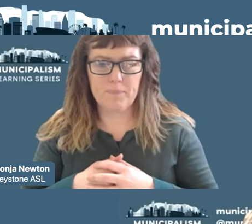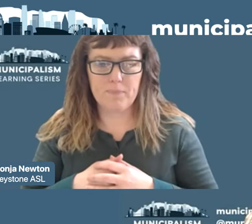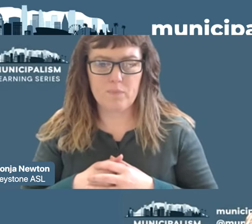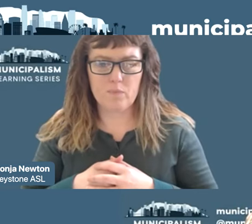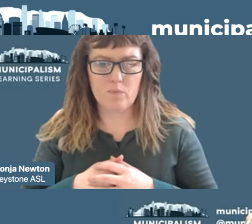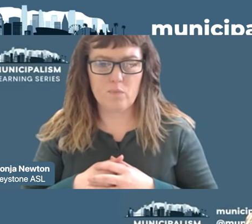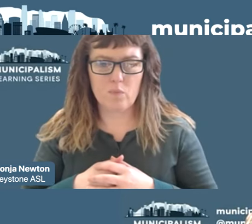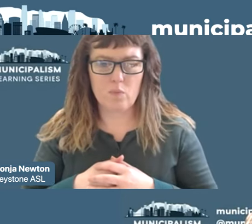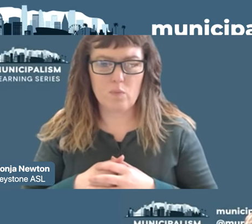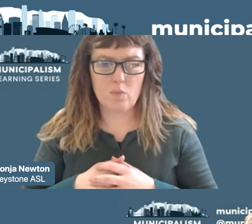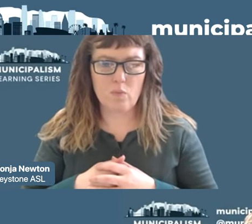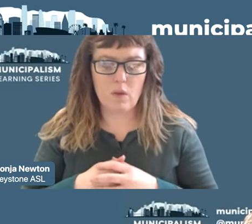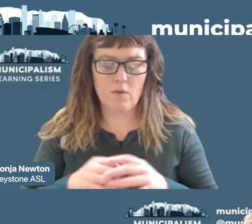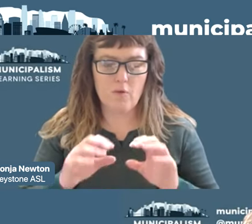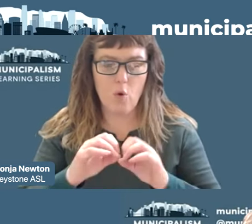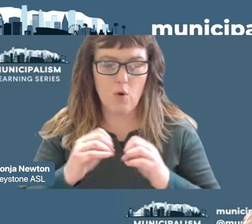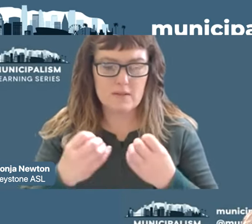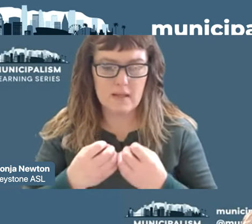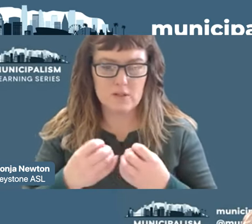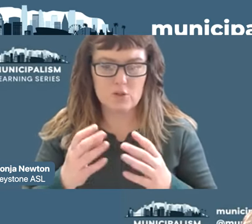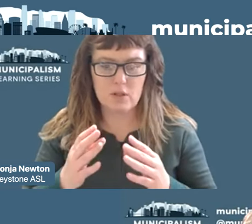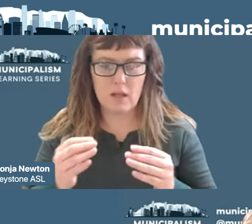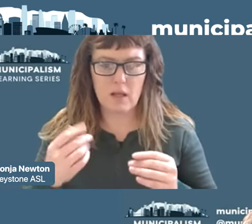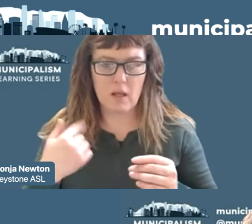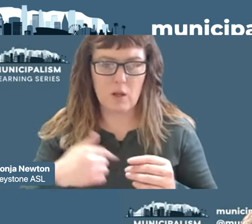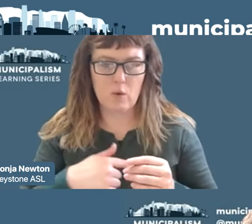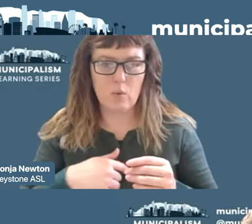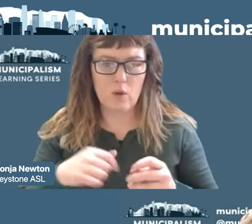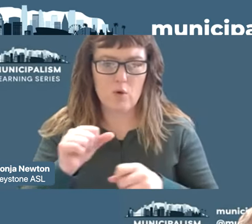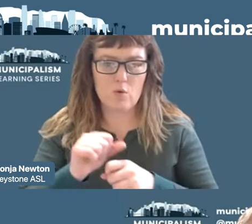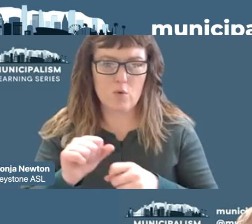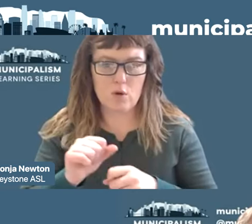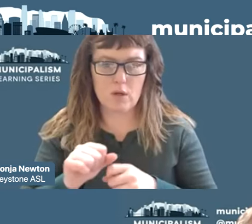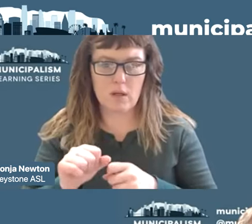organization and this is something that we are working really hard